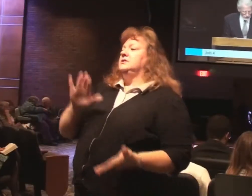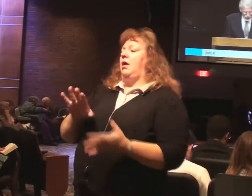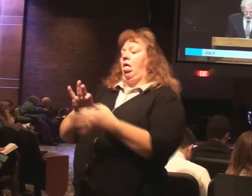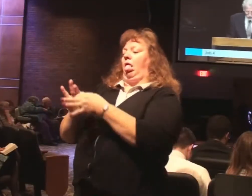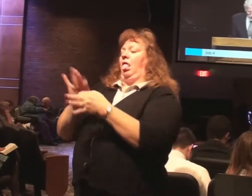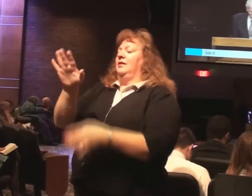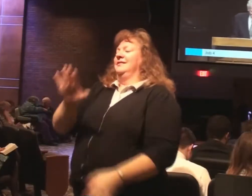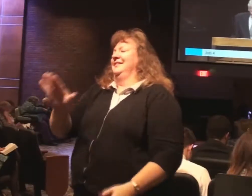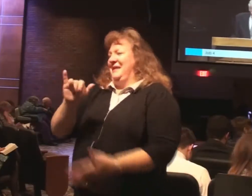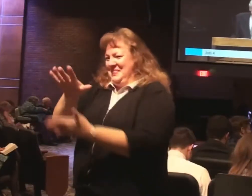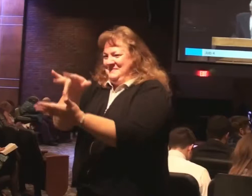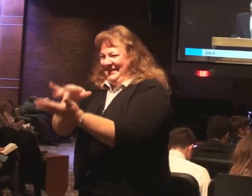Job chapter 4.